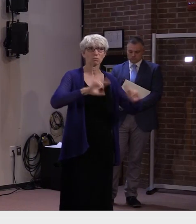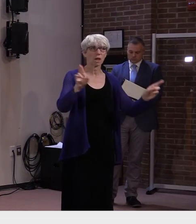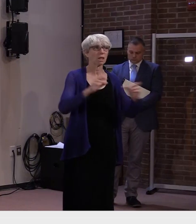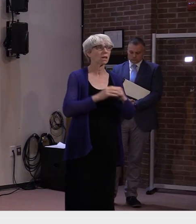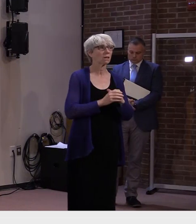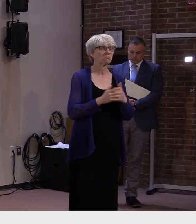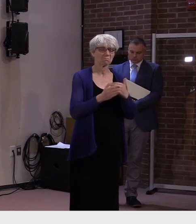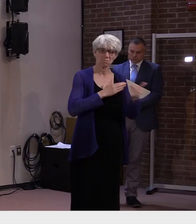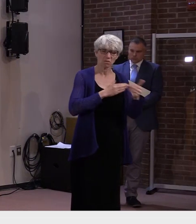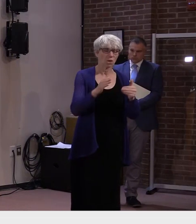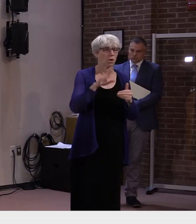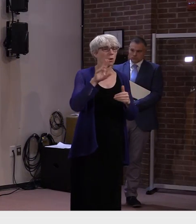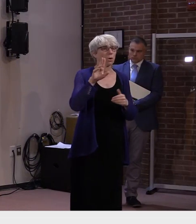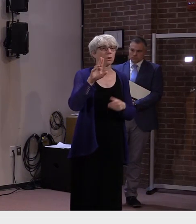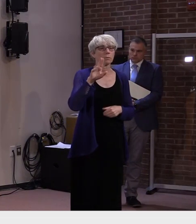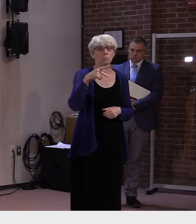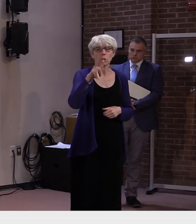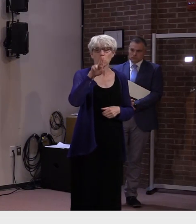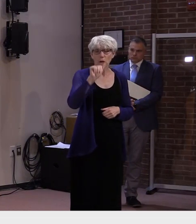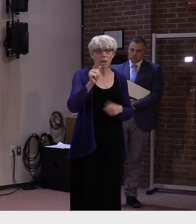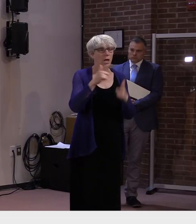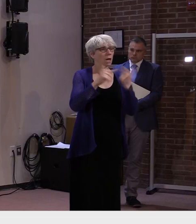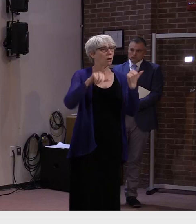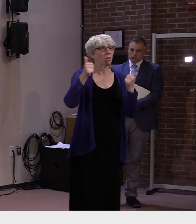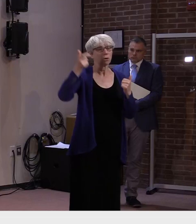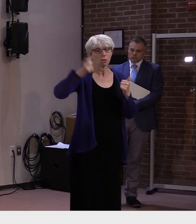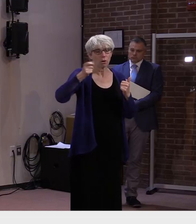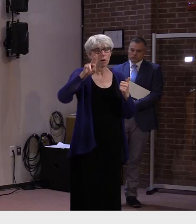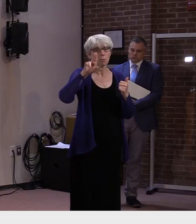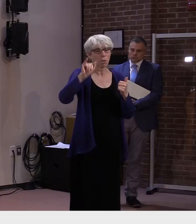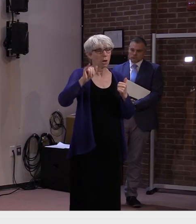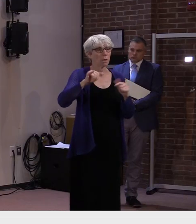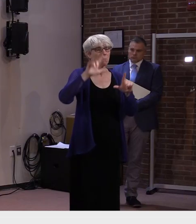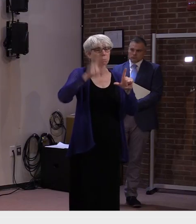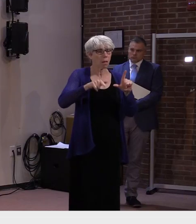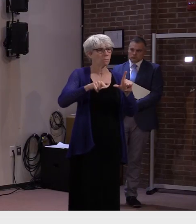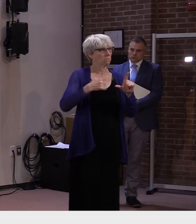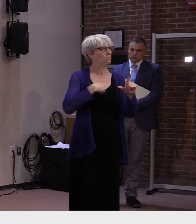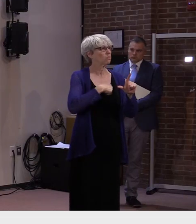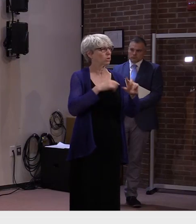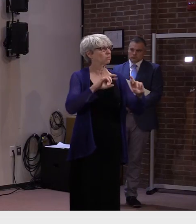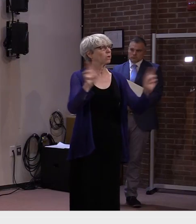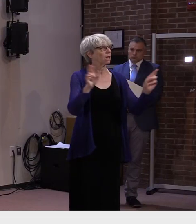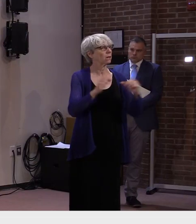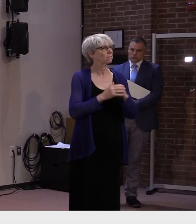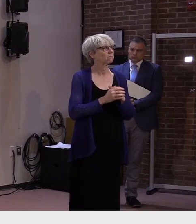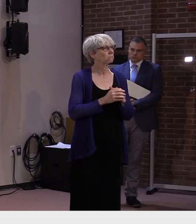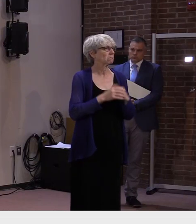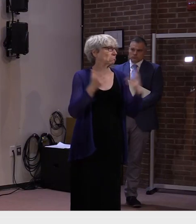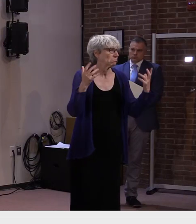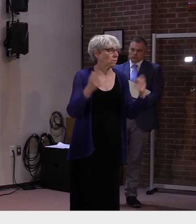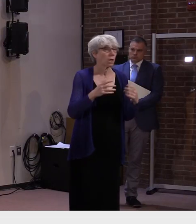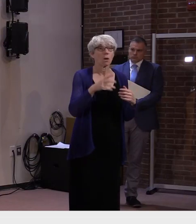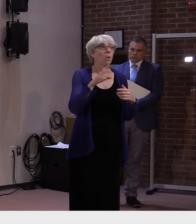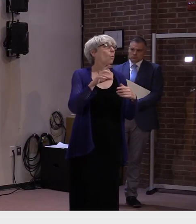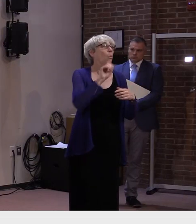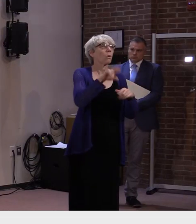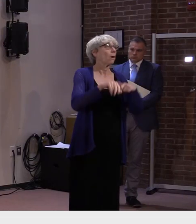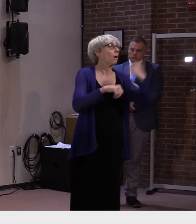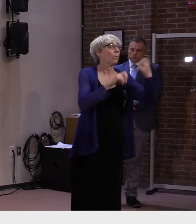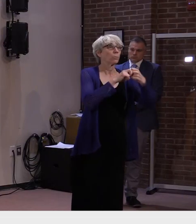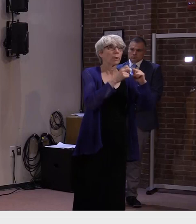withstand something that may come our way, whether it's virus-related or